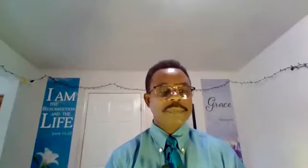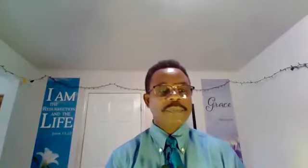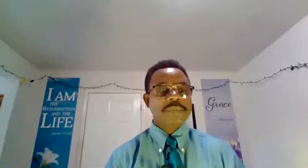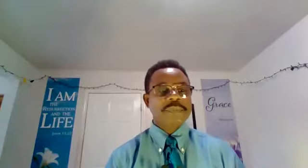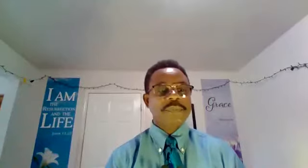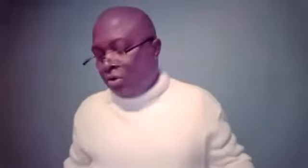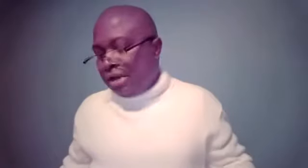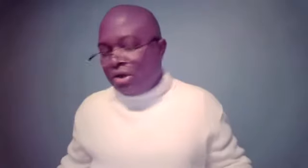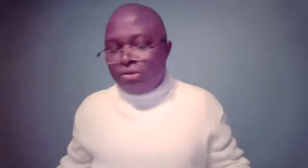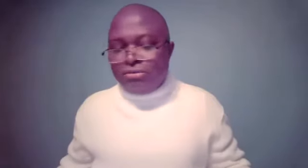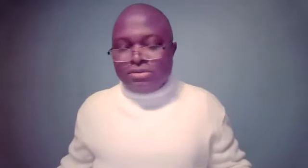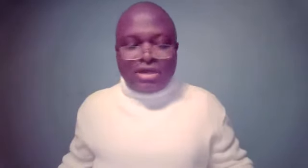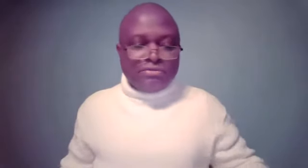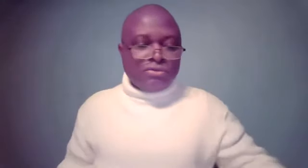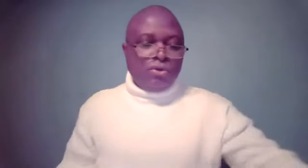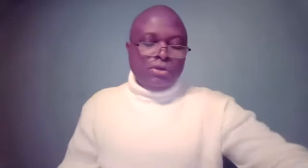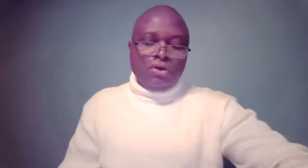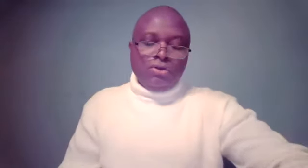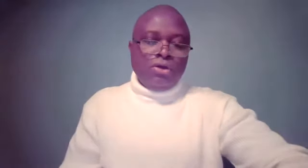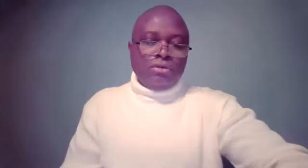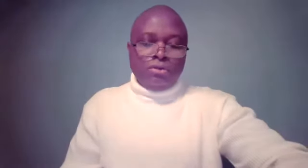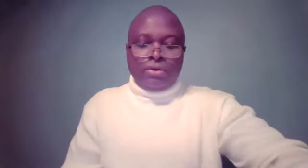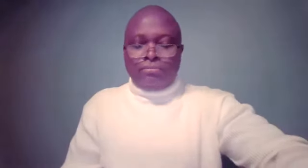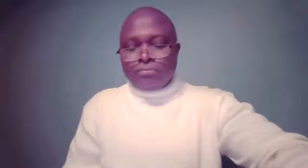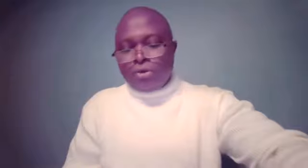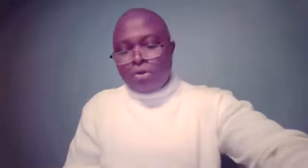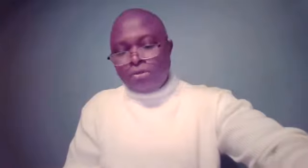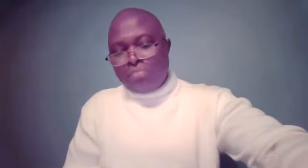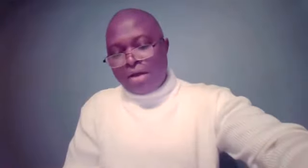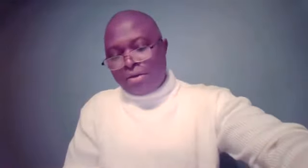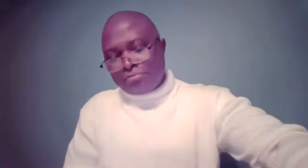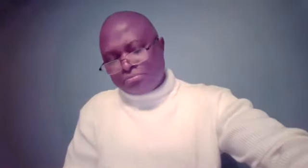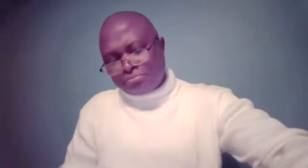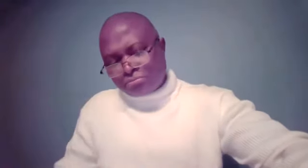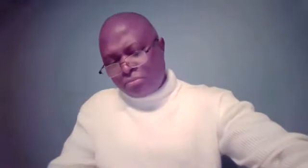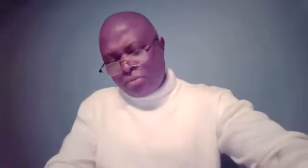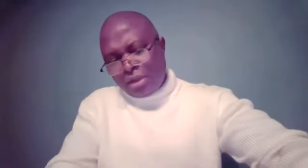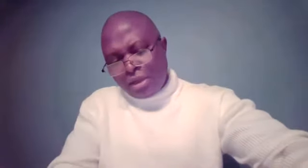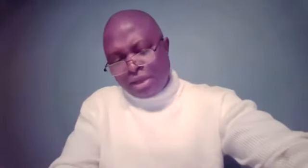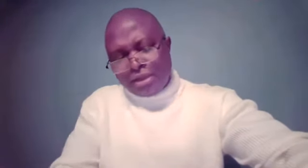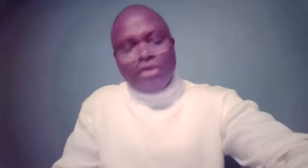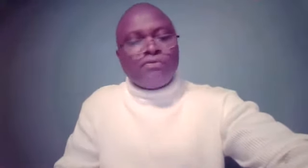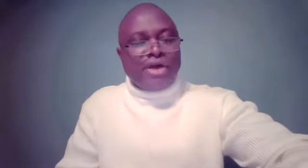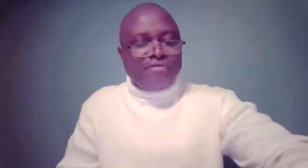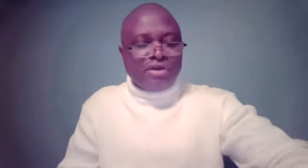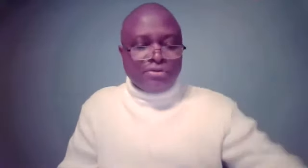Yes. The Lord our God deserves all the honor, all the glory, all the power. And he is forever good.